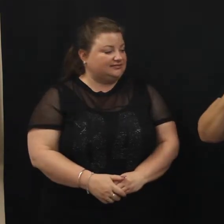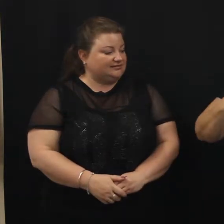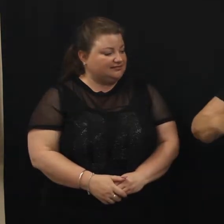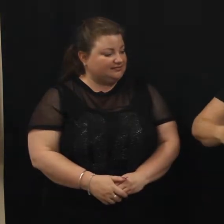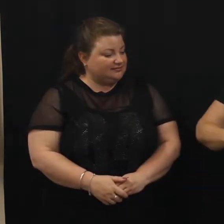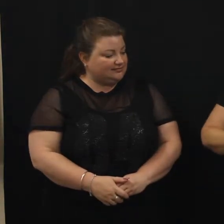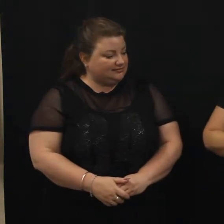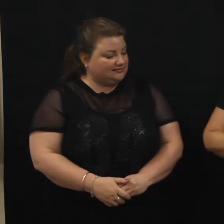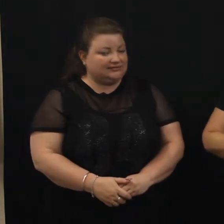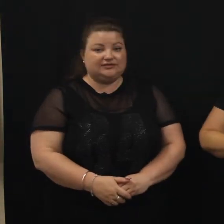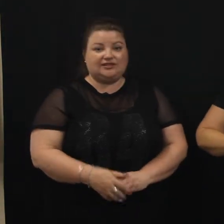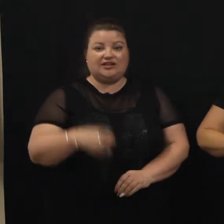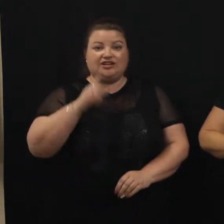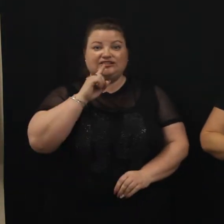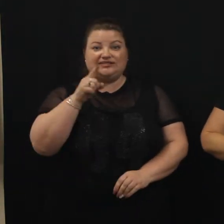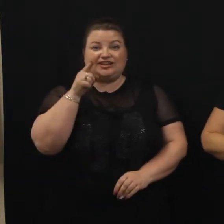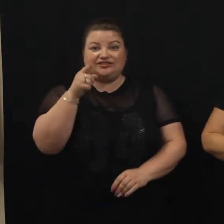I'm telling a story.